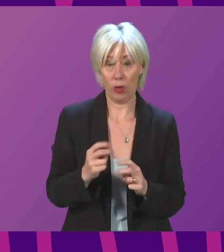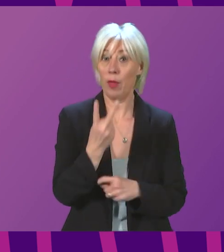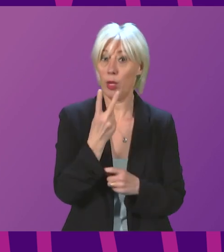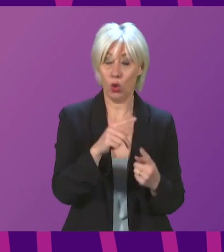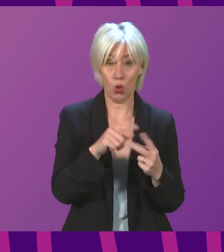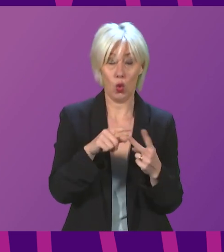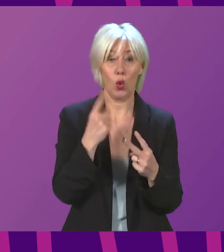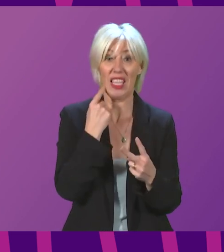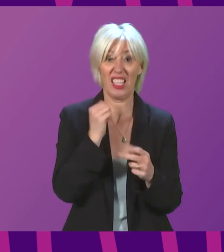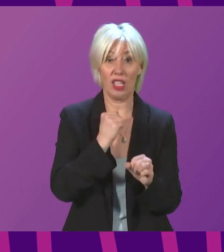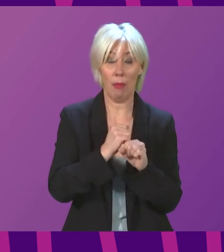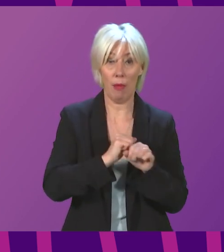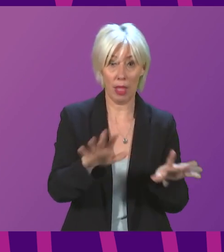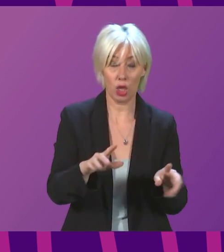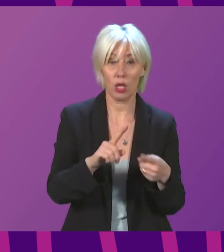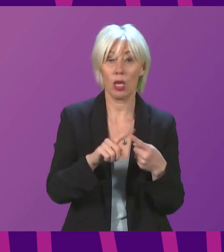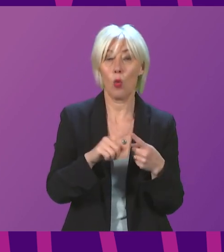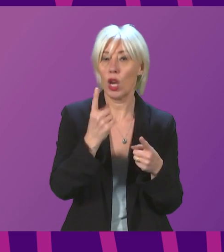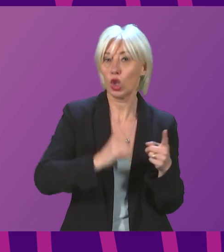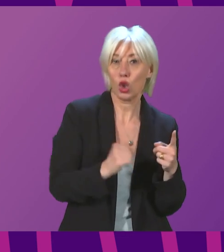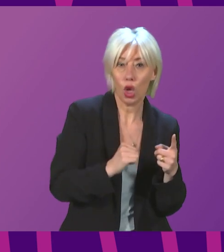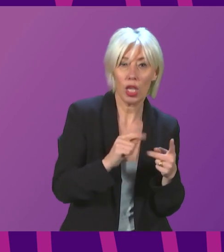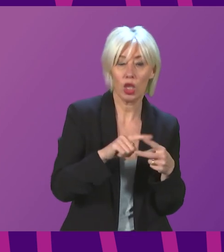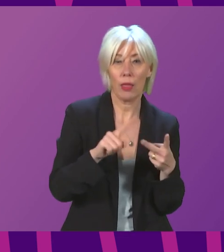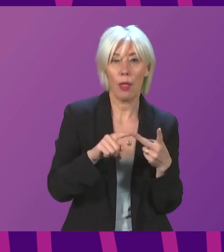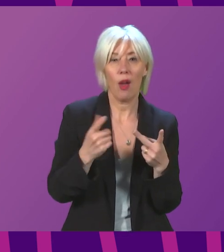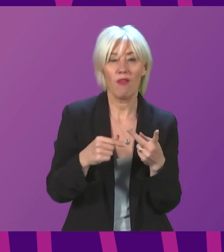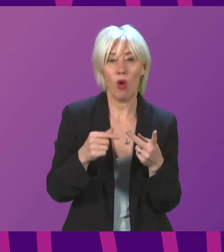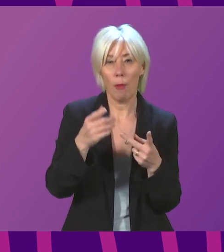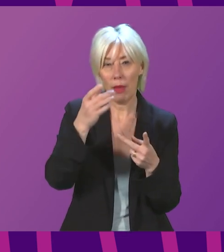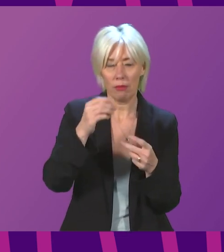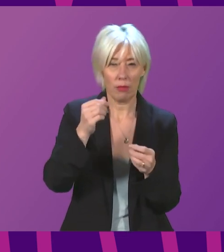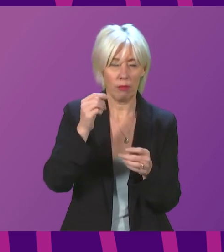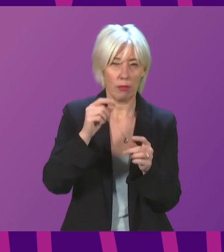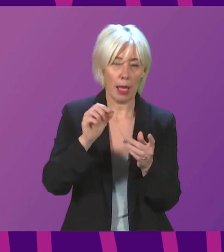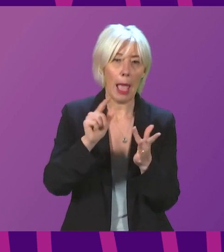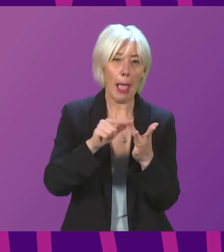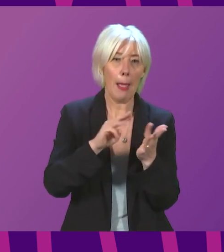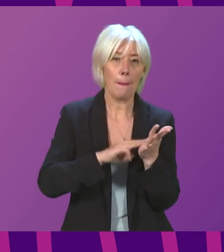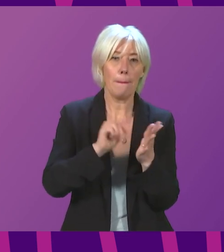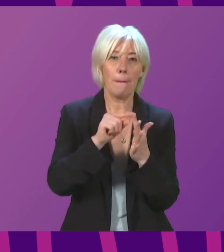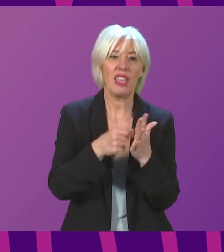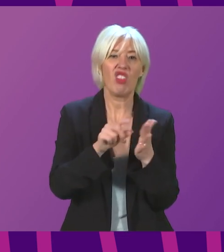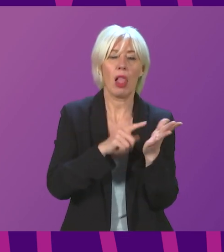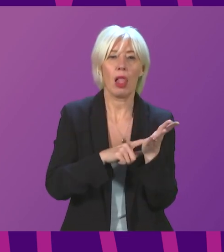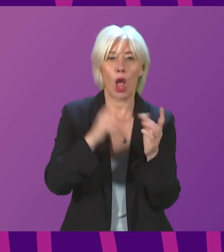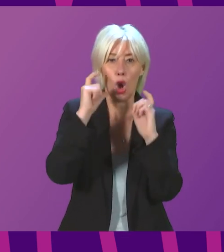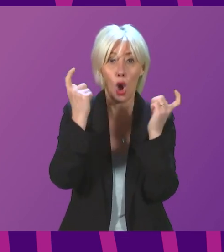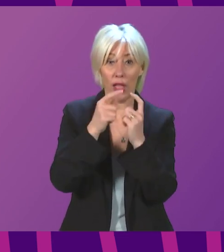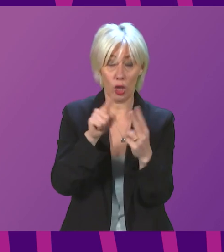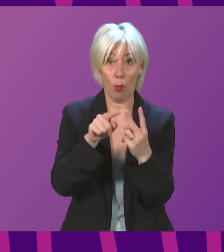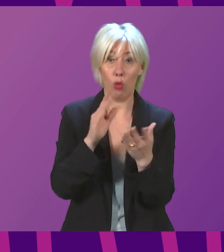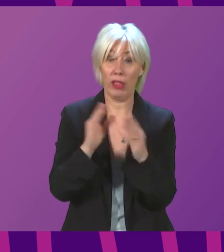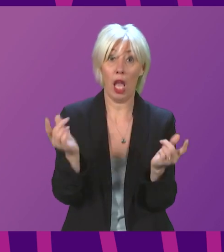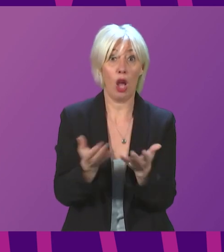yesterday, one the Scottish study and another from Imperial College. They are really encouraging because they suggest that